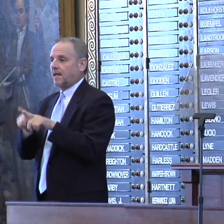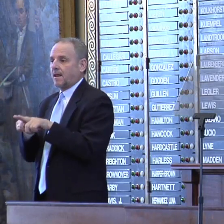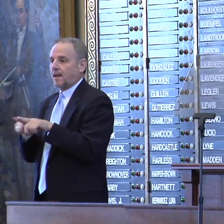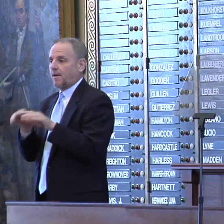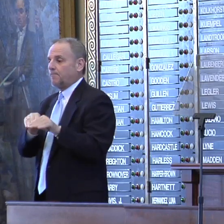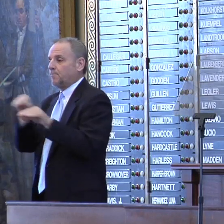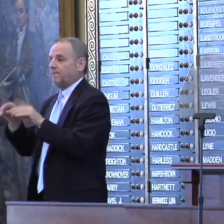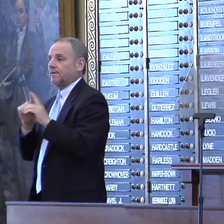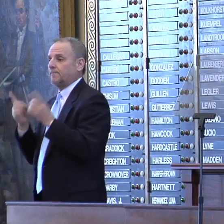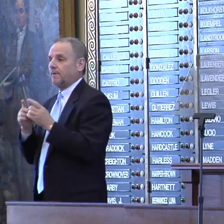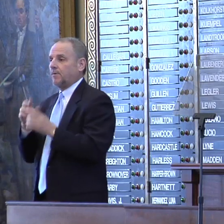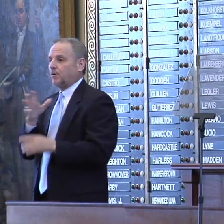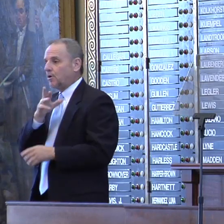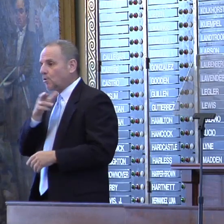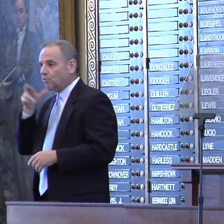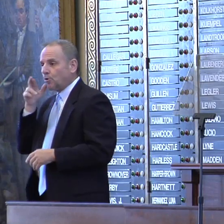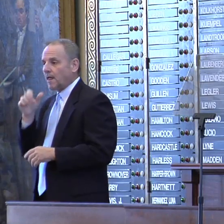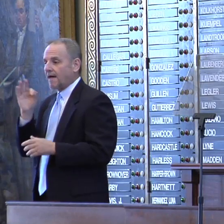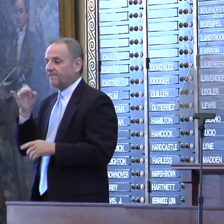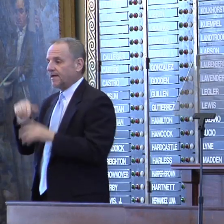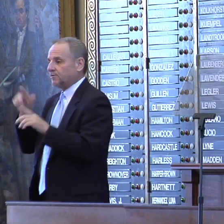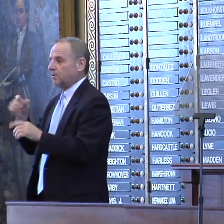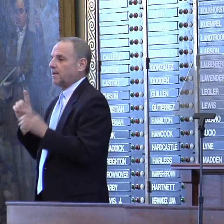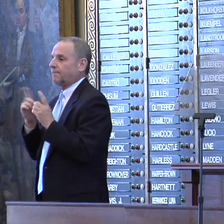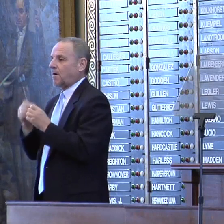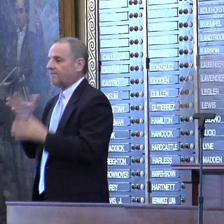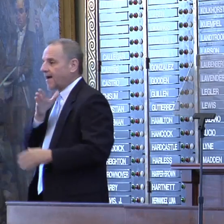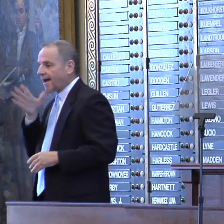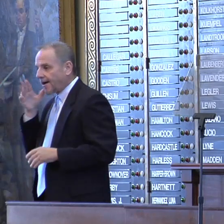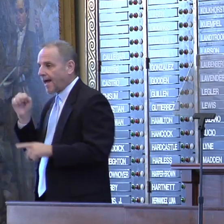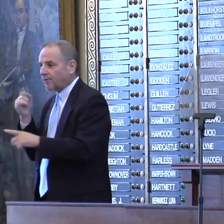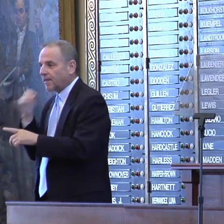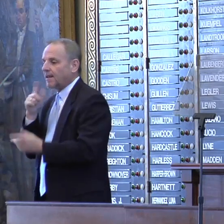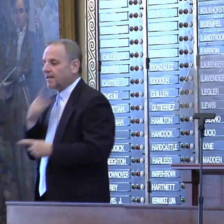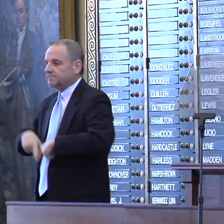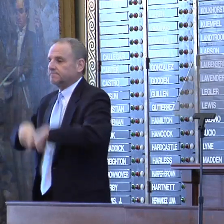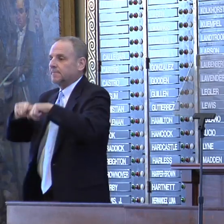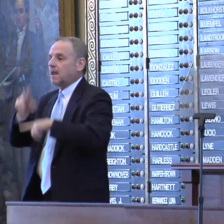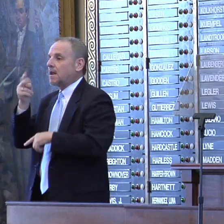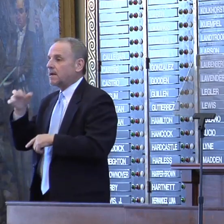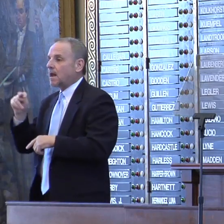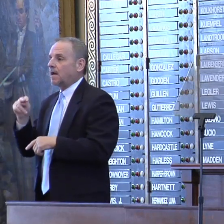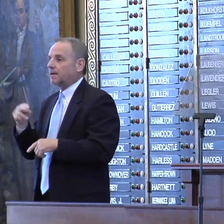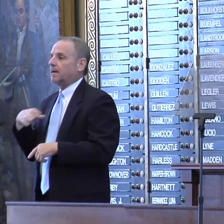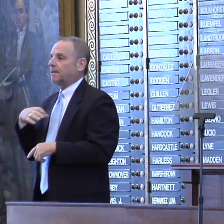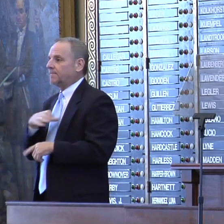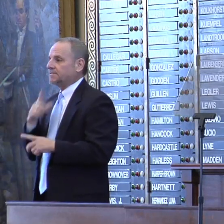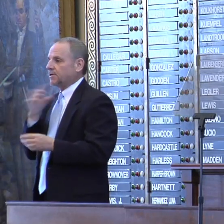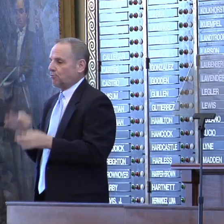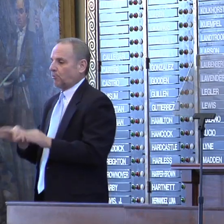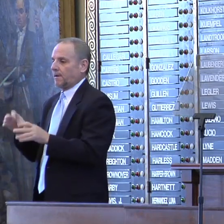the Department of Rural Affairs into the Department of Agriculture. Let's suspend non-mission critical